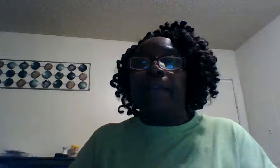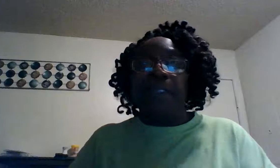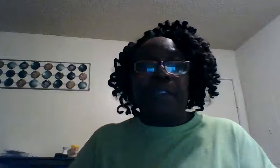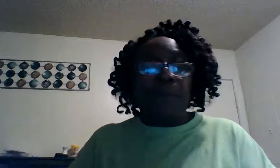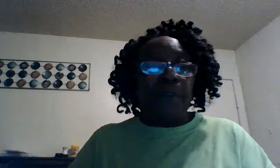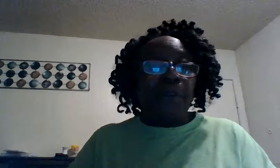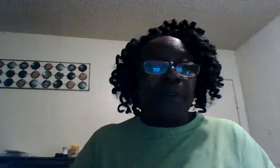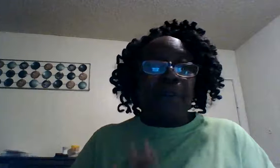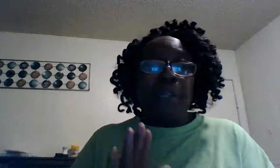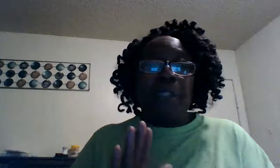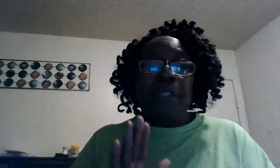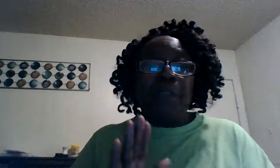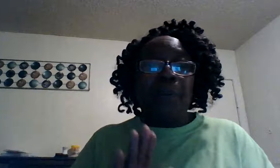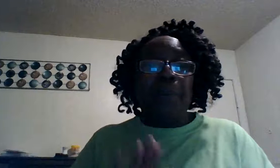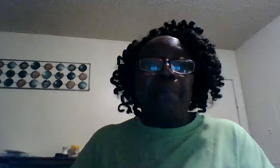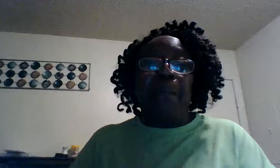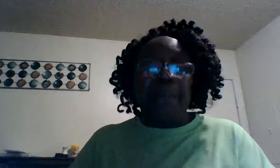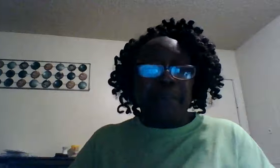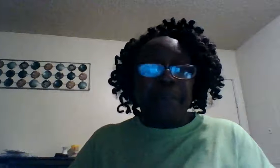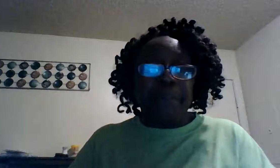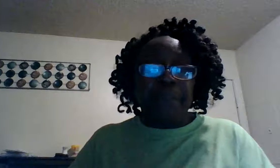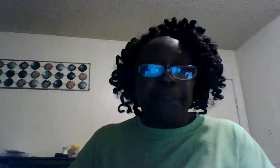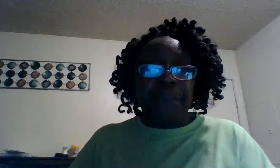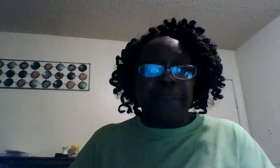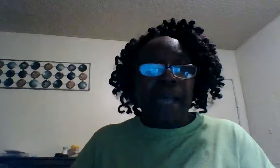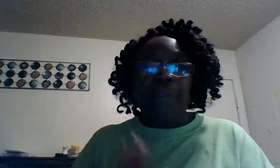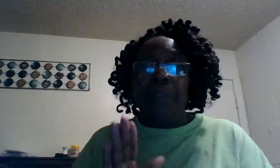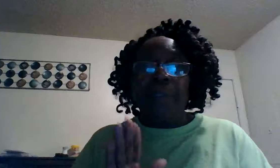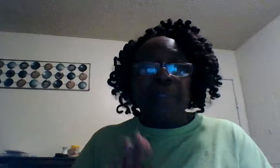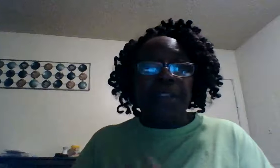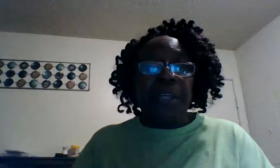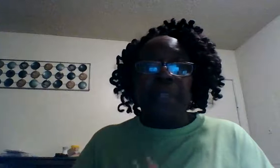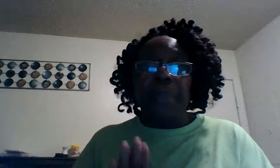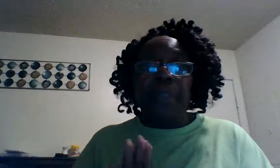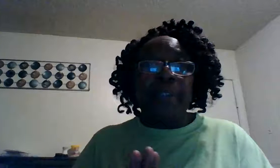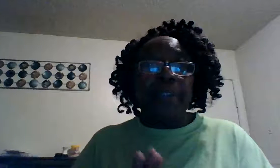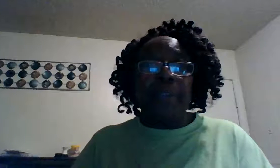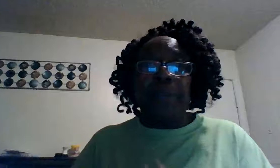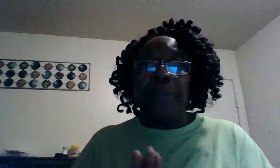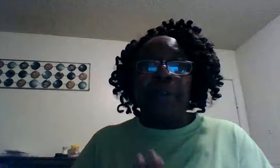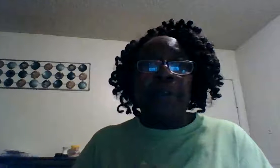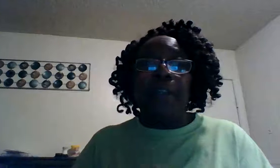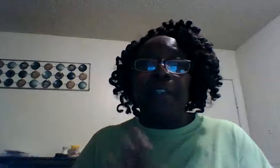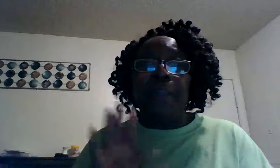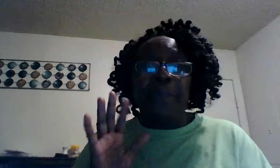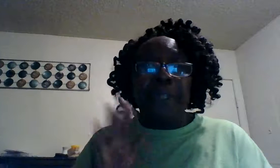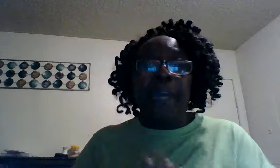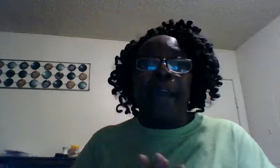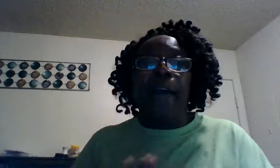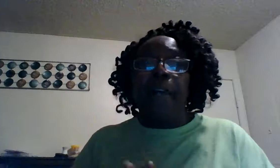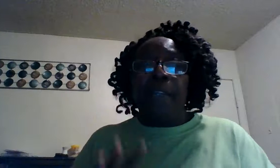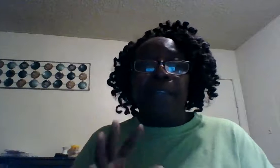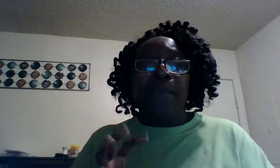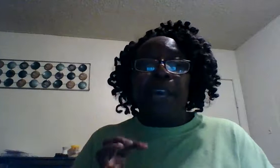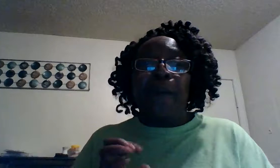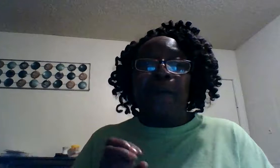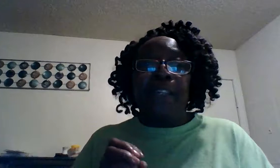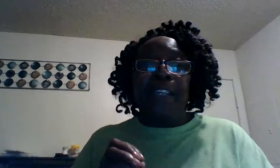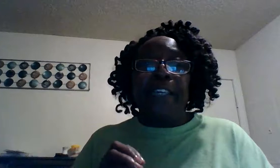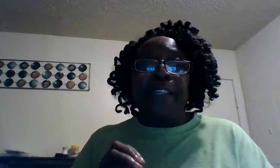for this word but remember I wanted to share this because the spirit of Lord tell me now sometimes we get